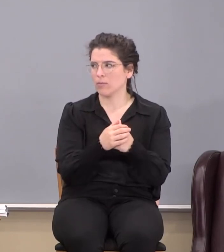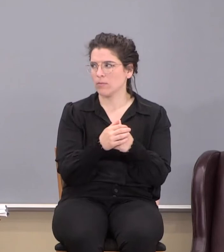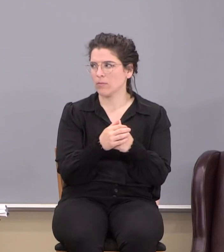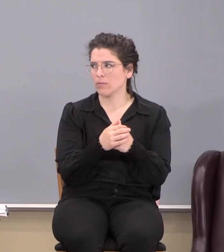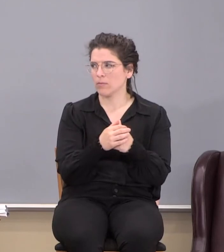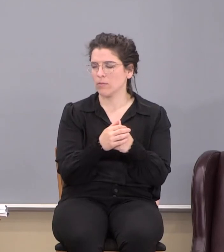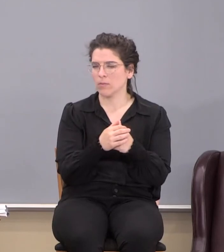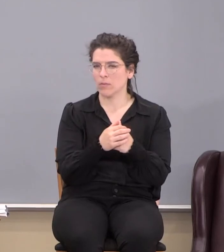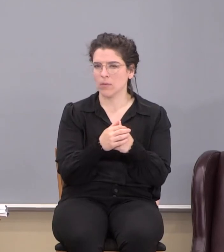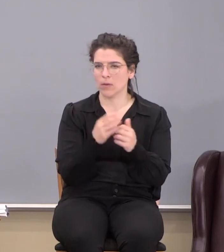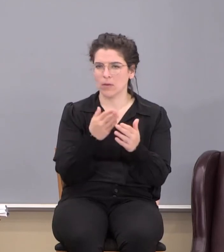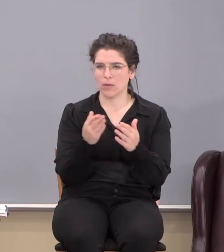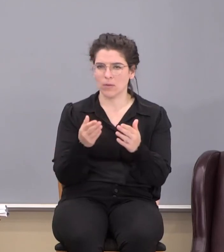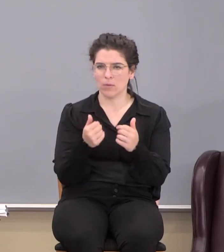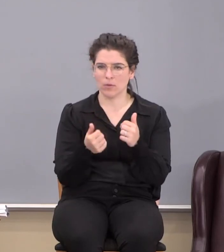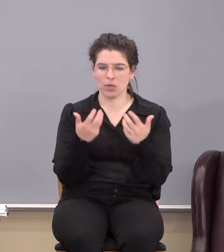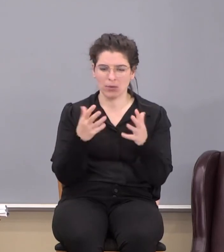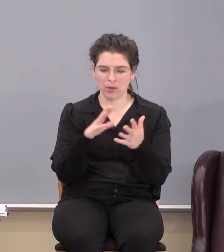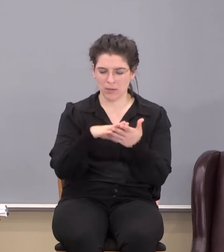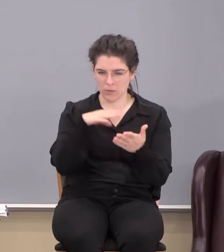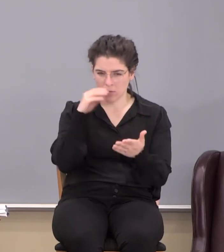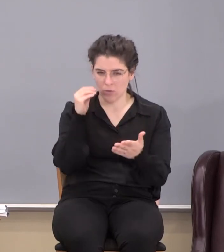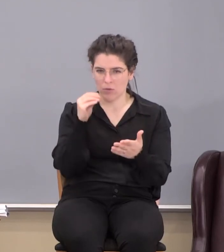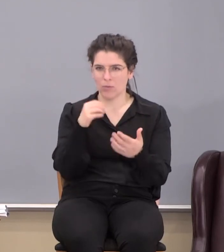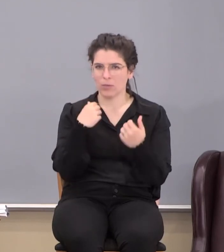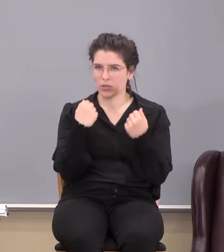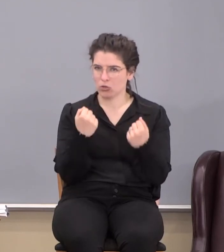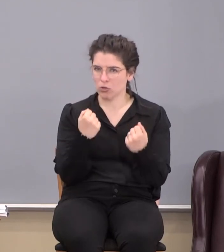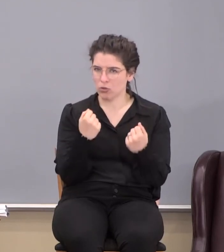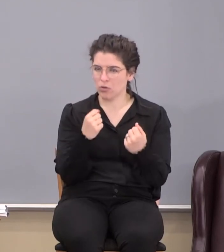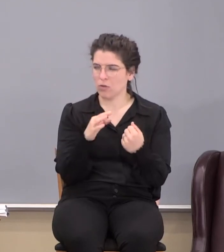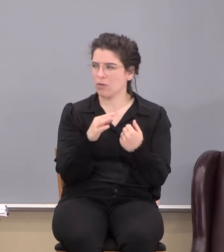in the things which thou hast learned and has been assured of.